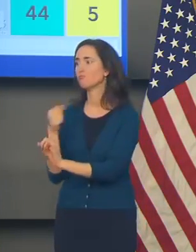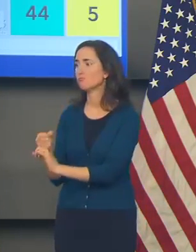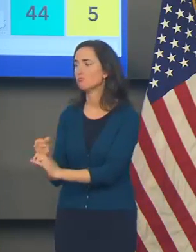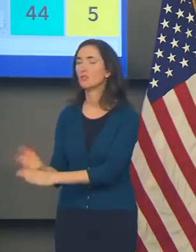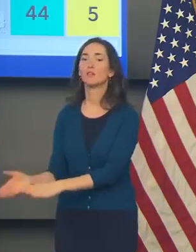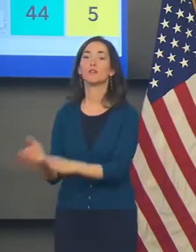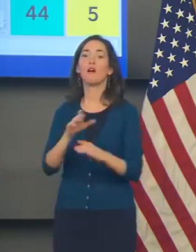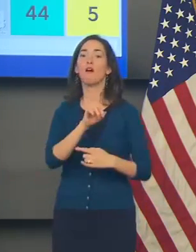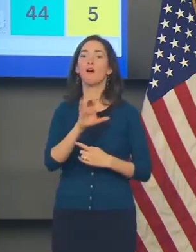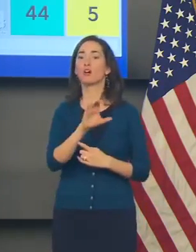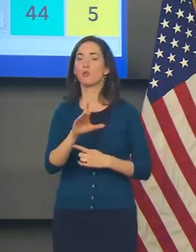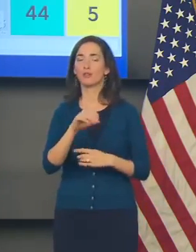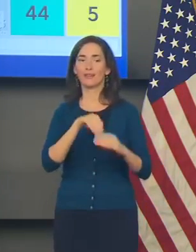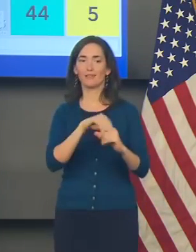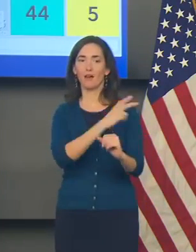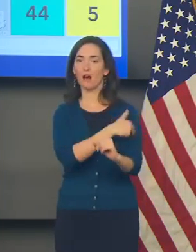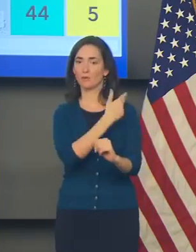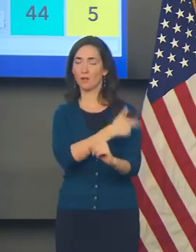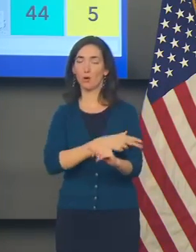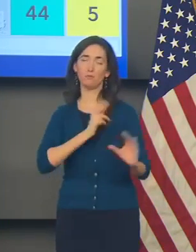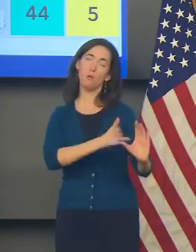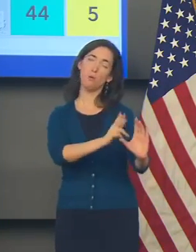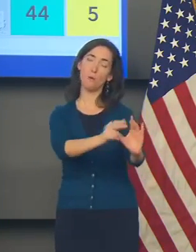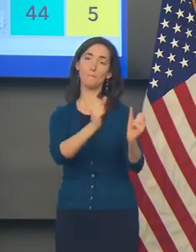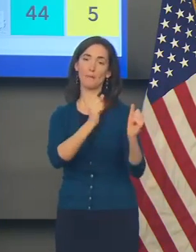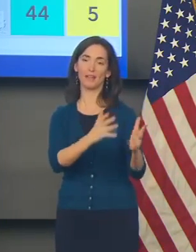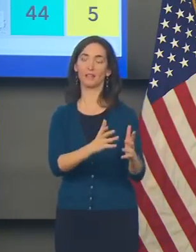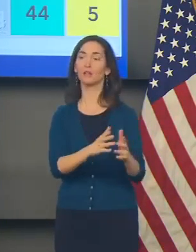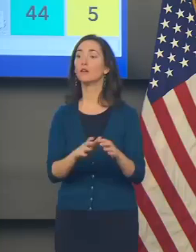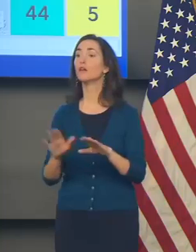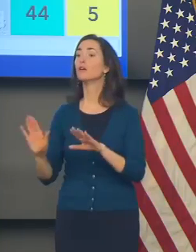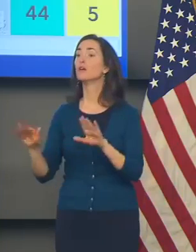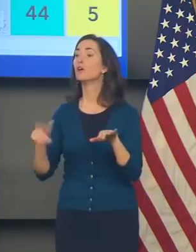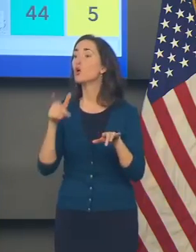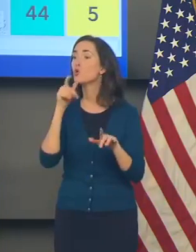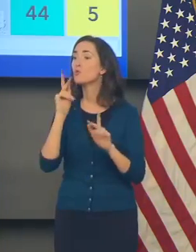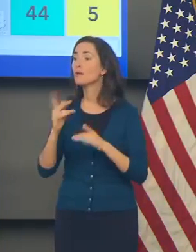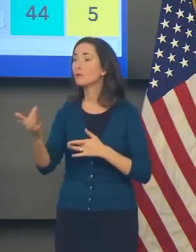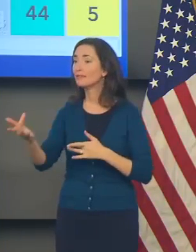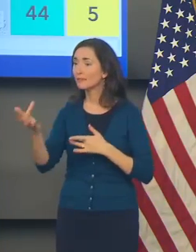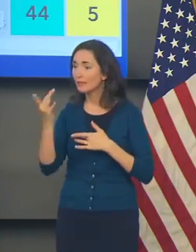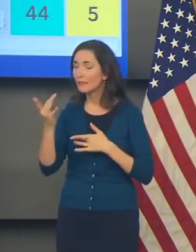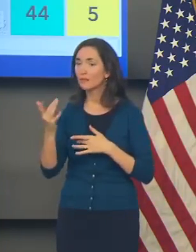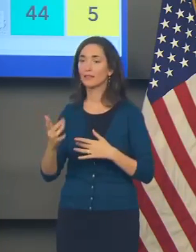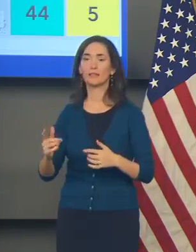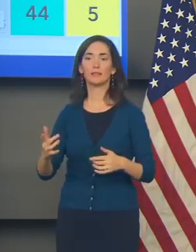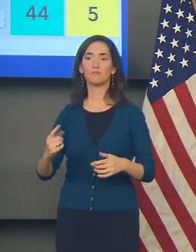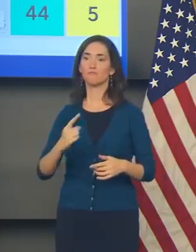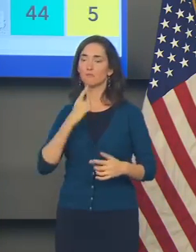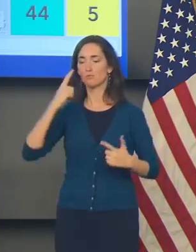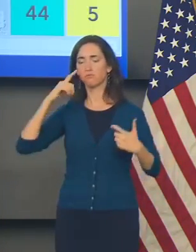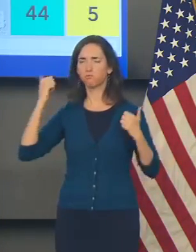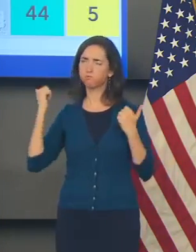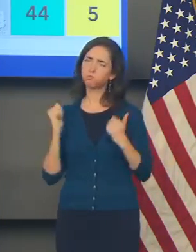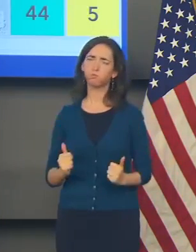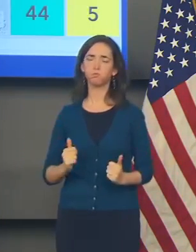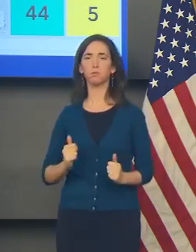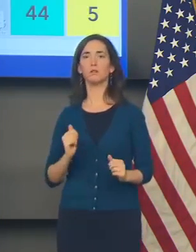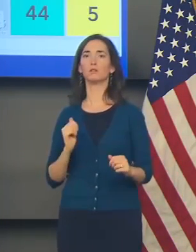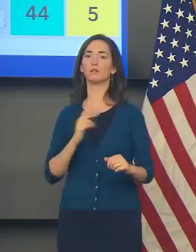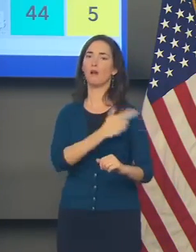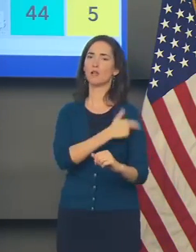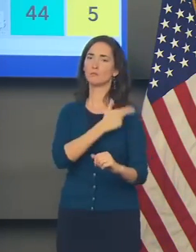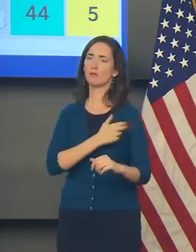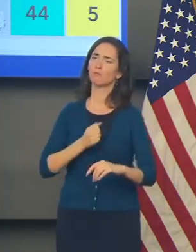ages of the people who are being infected and having serious cases of the disease going to the hospital